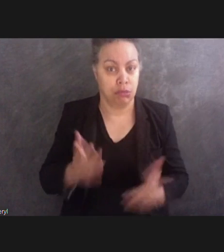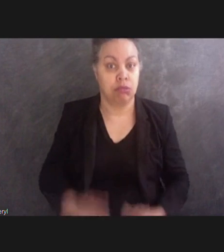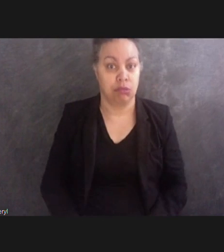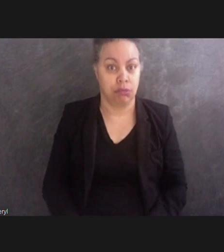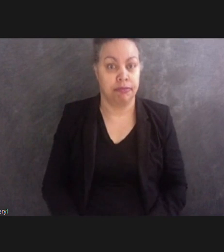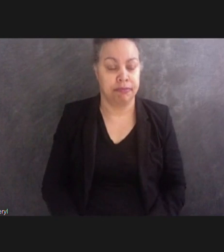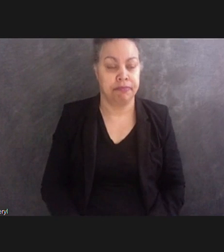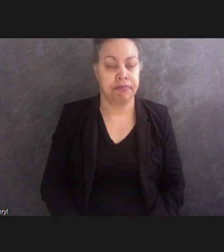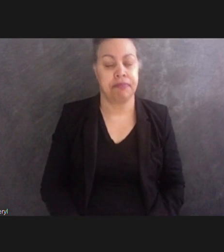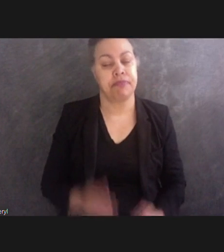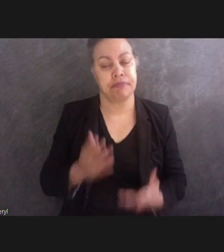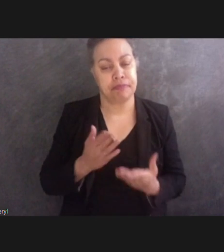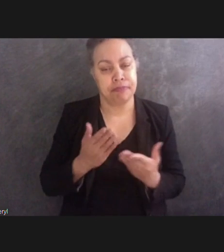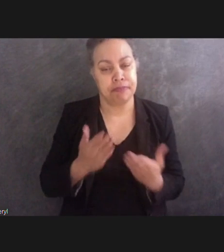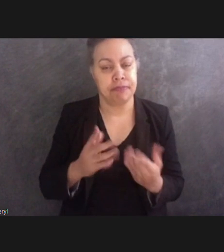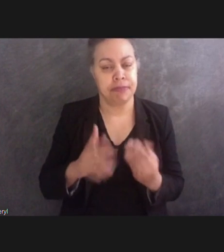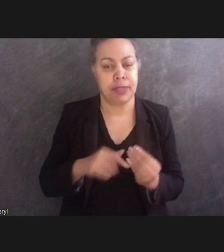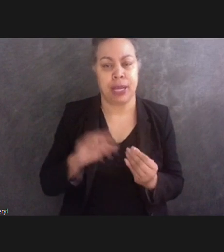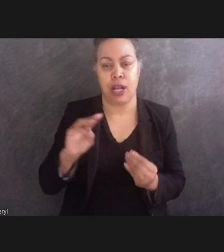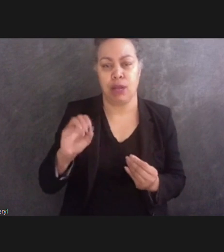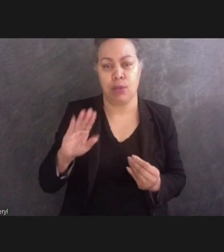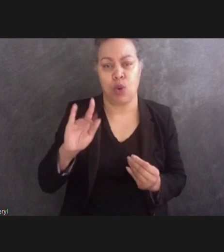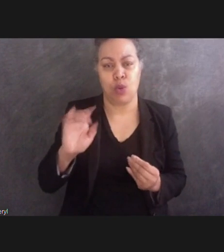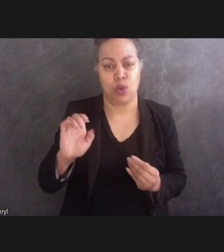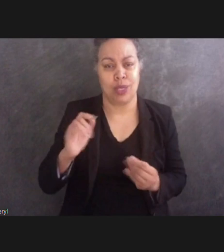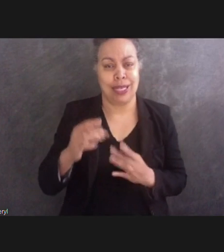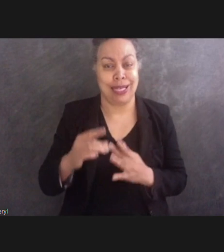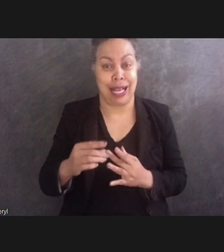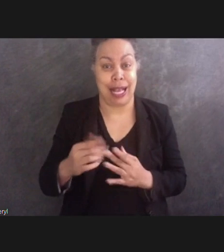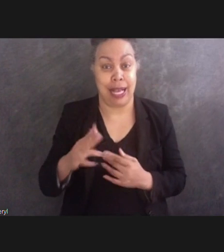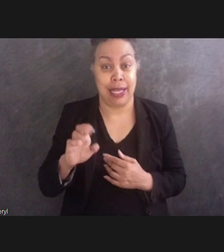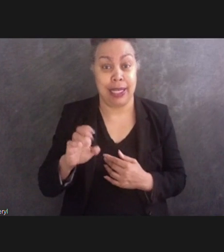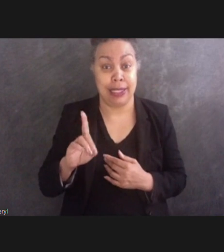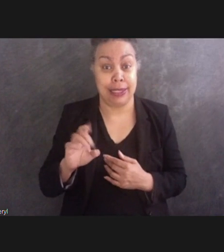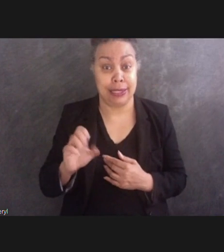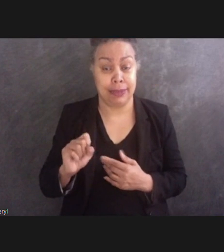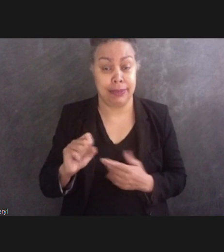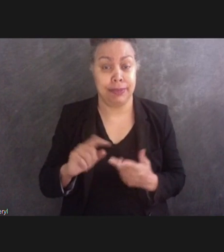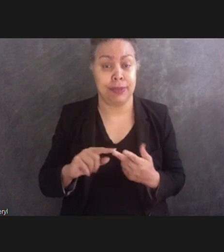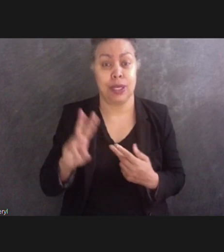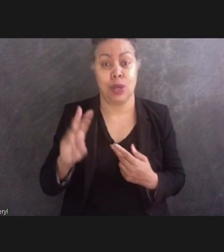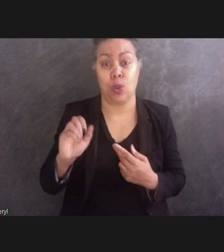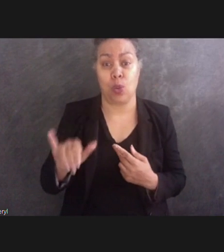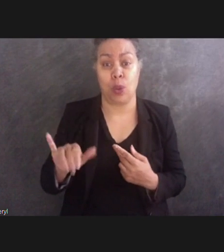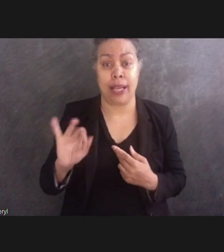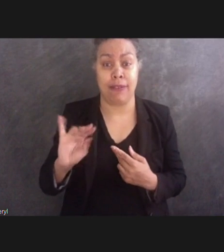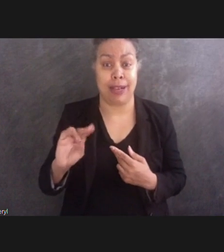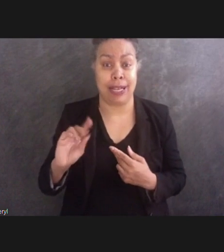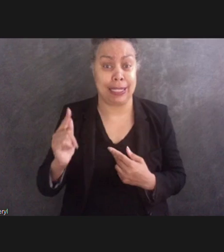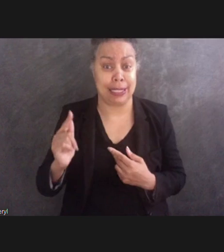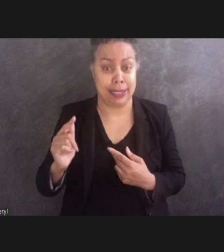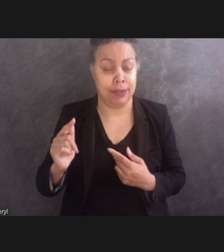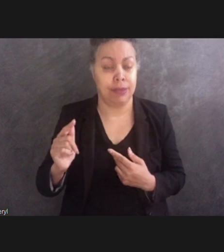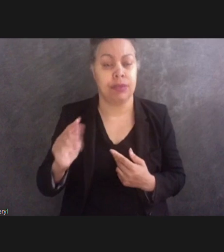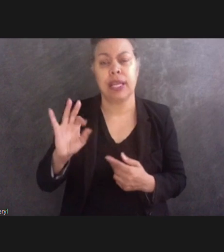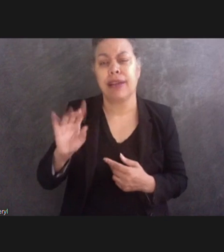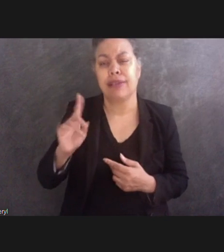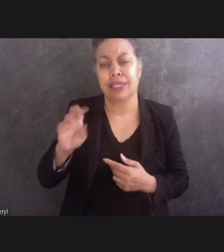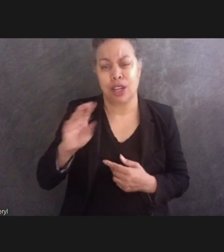recommendations about mobile guides and wayfinding. The FDR Memorial website could be updated to include a